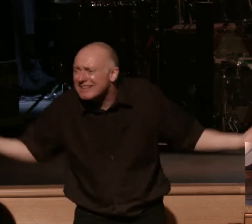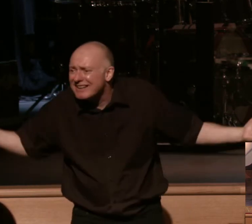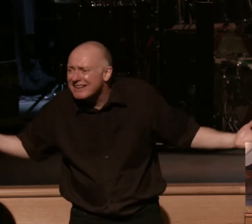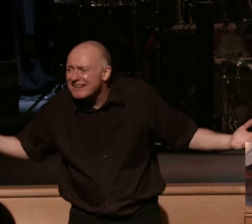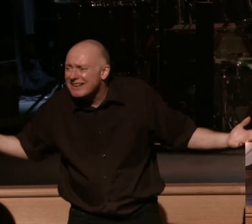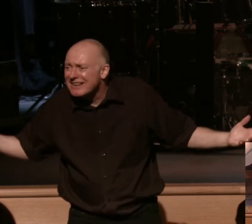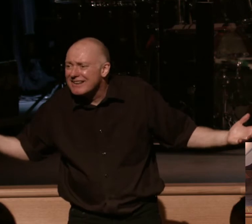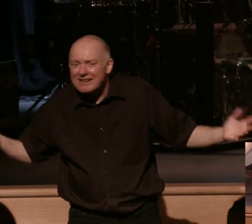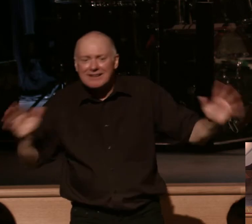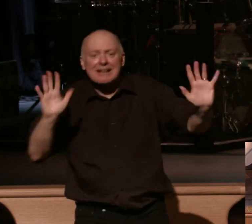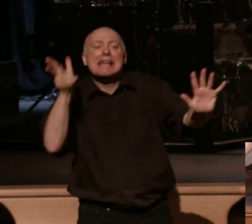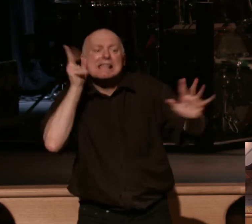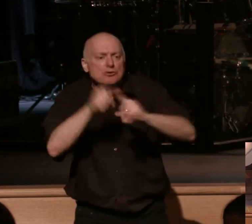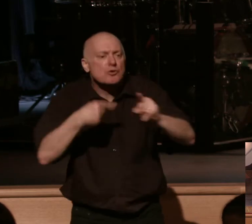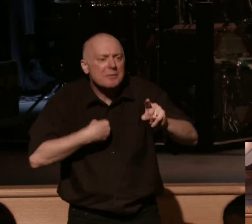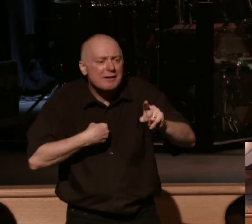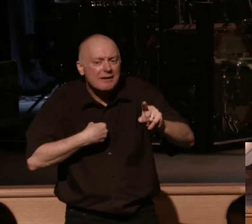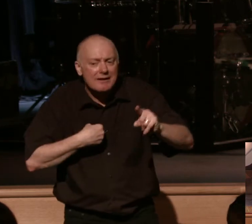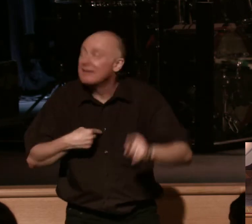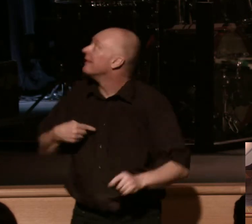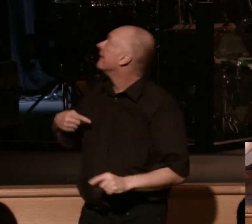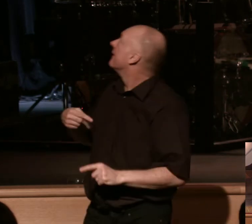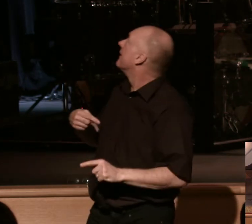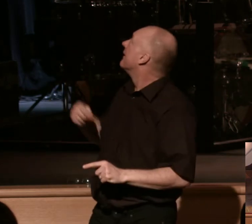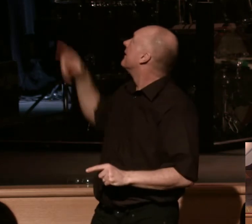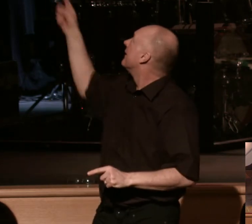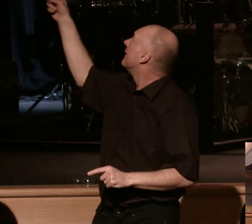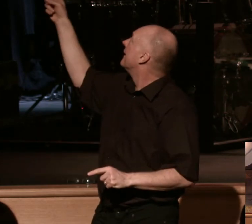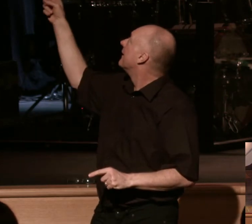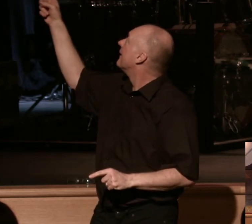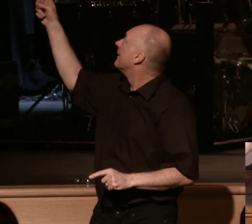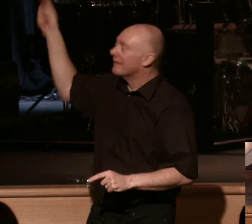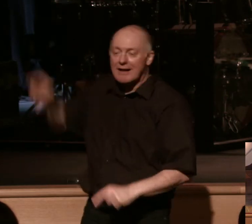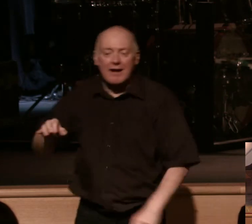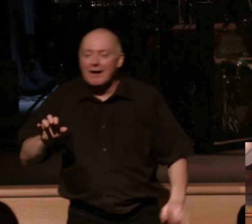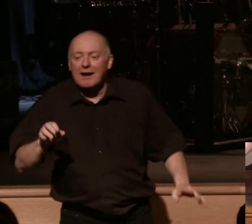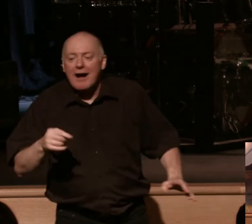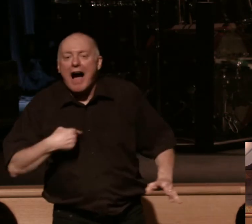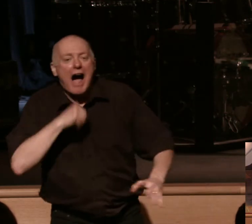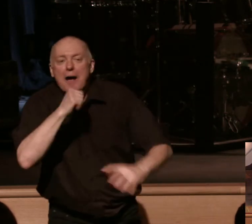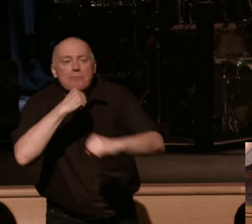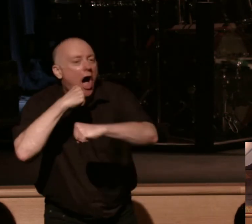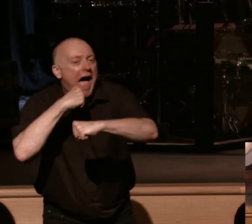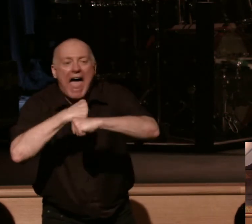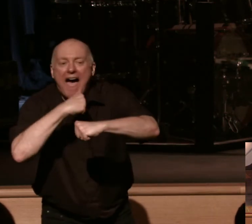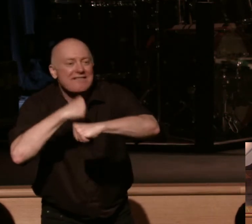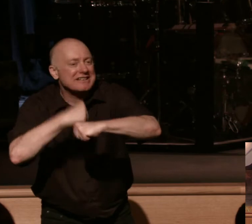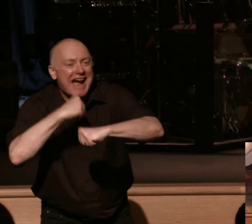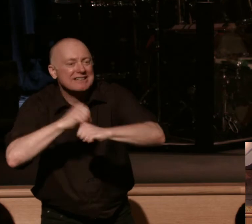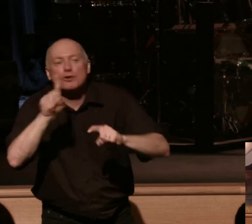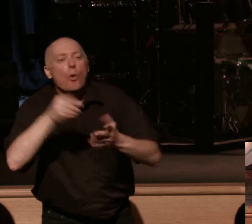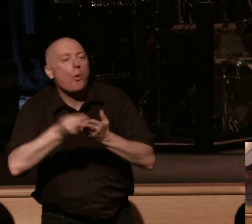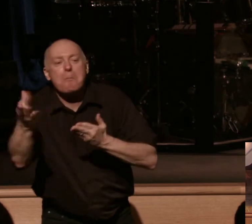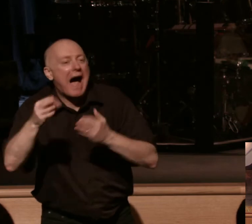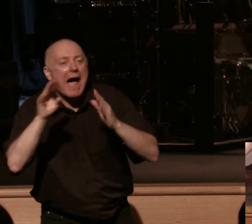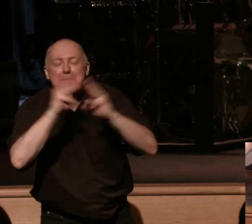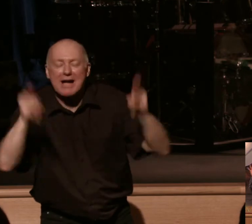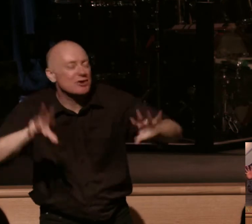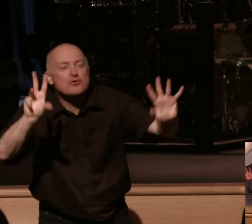have, now listen, listen, go back to the other picture now. This, this is not Pastor Robbie advertising and advising go buy a mansion right now, okay? This is a spiritual